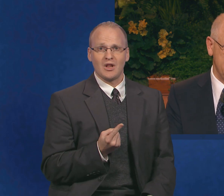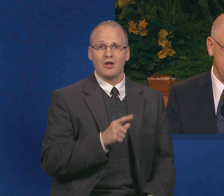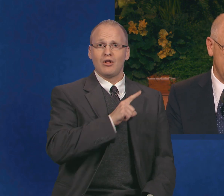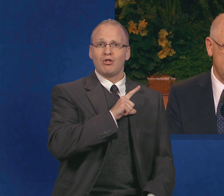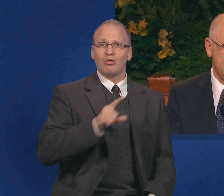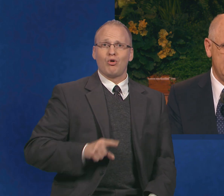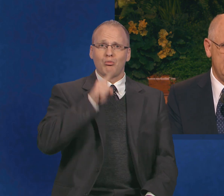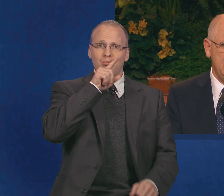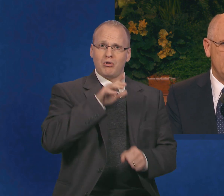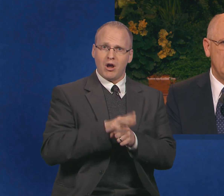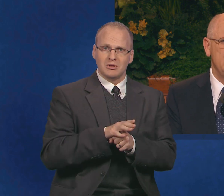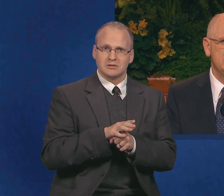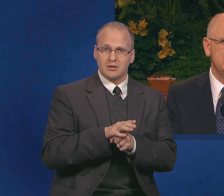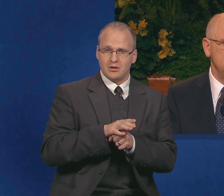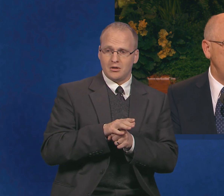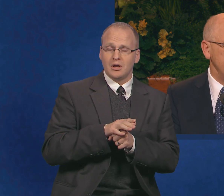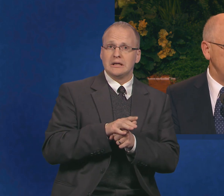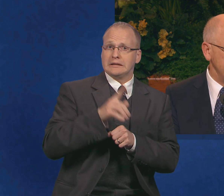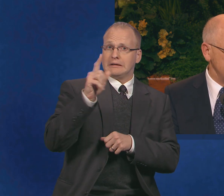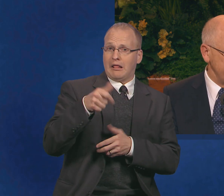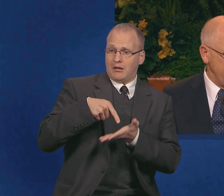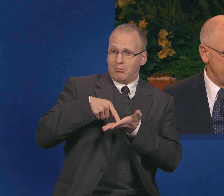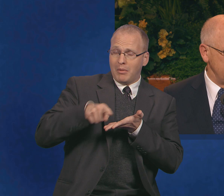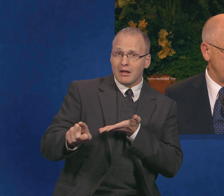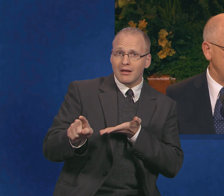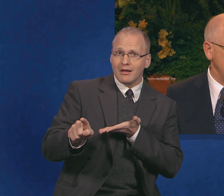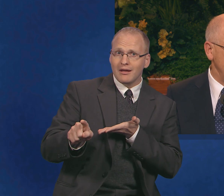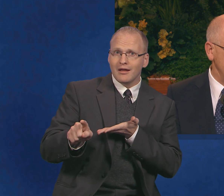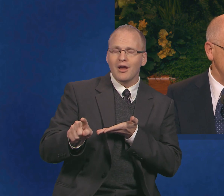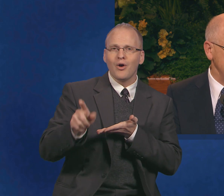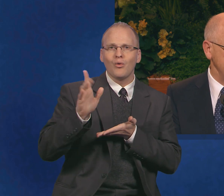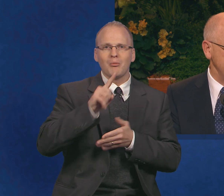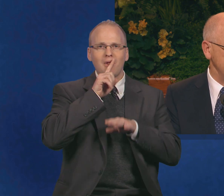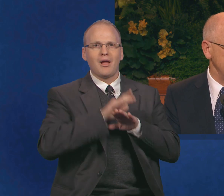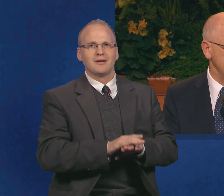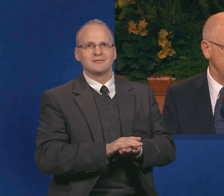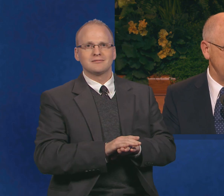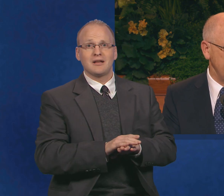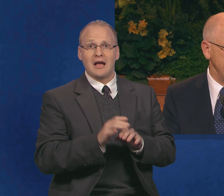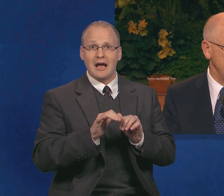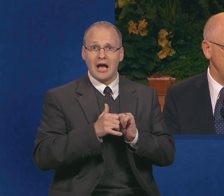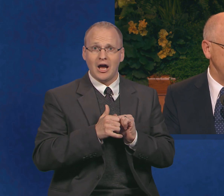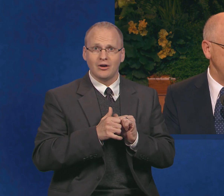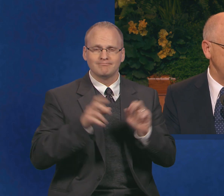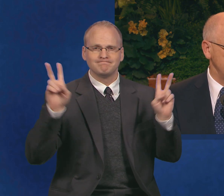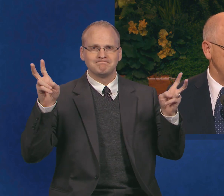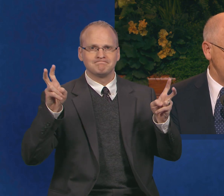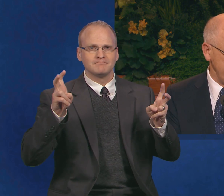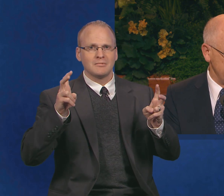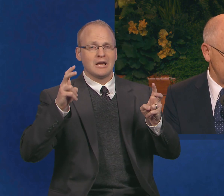tithing. He promises to open the windows of heaven and pour out a blessing that there shall not be room enough to receive it.